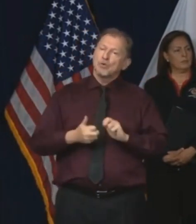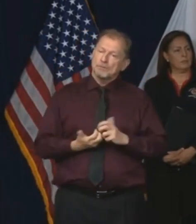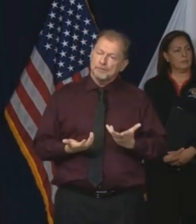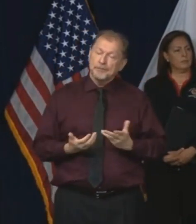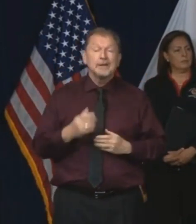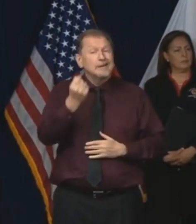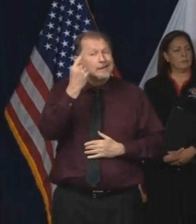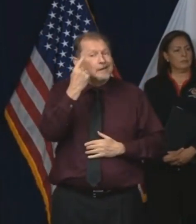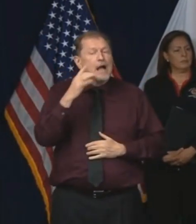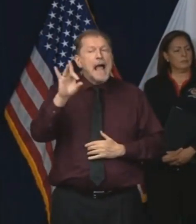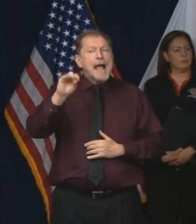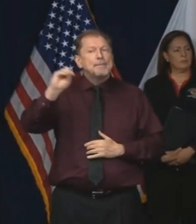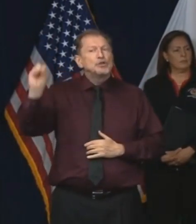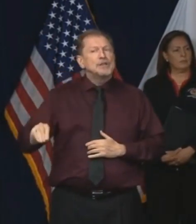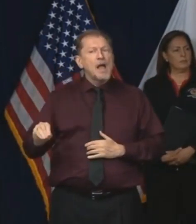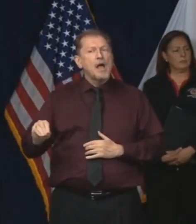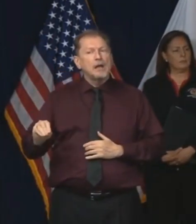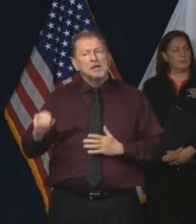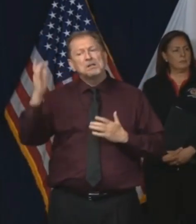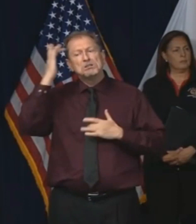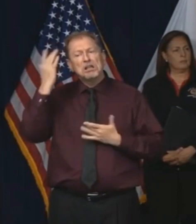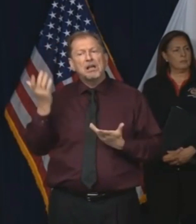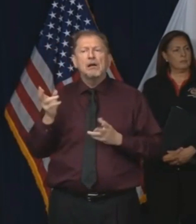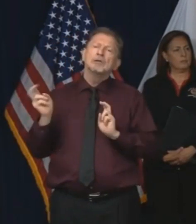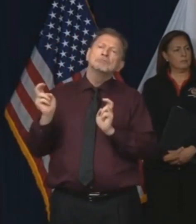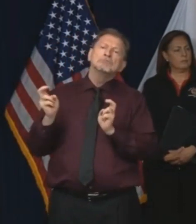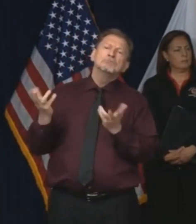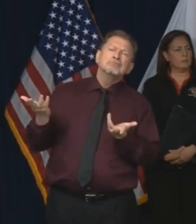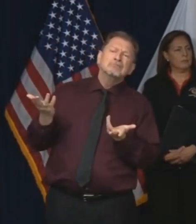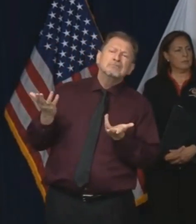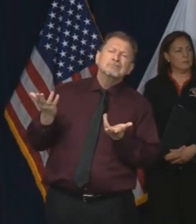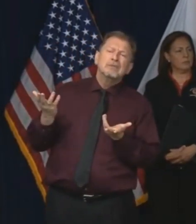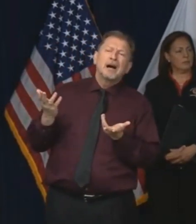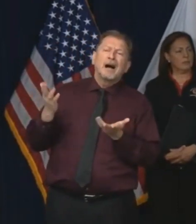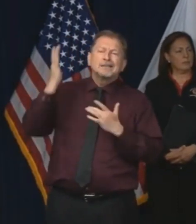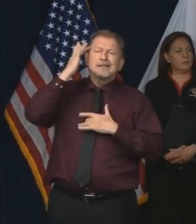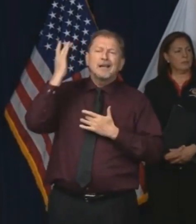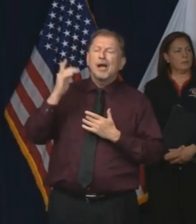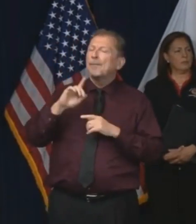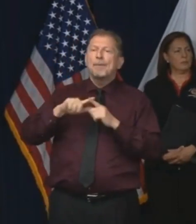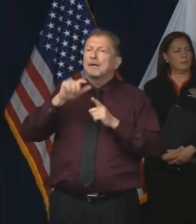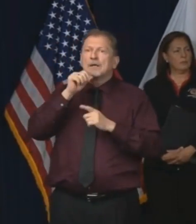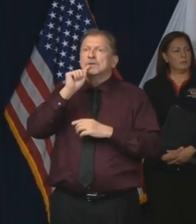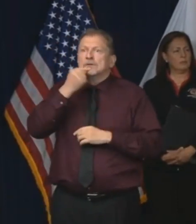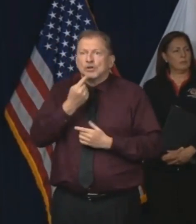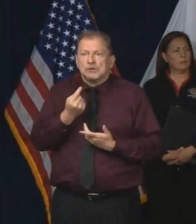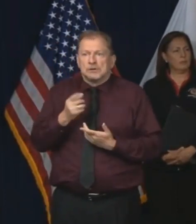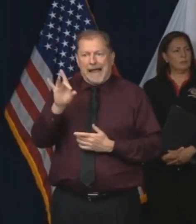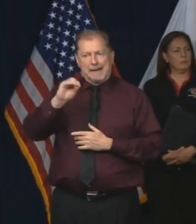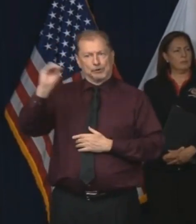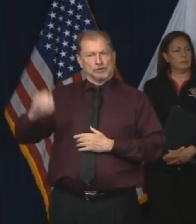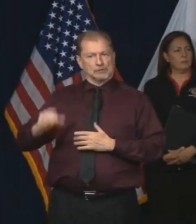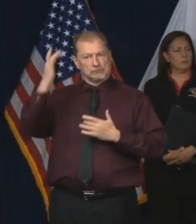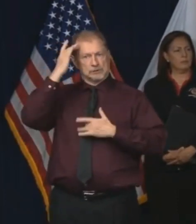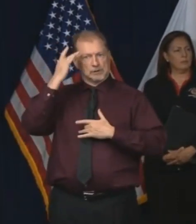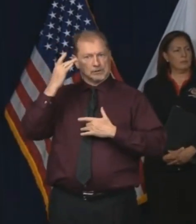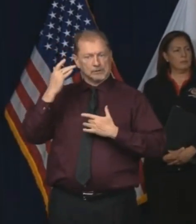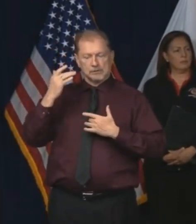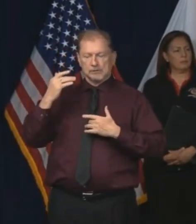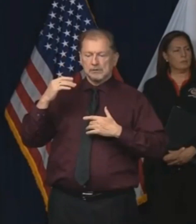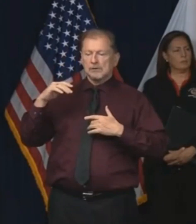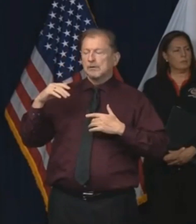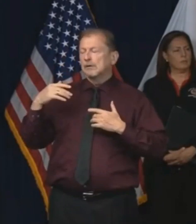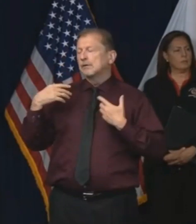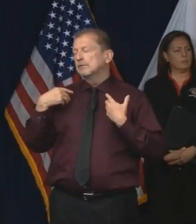symptoms, some range of, you very uncomfortable to maybe slightly lighter than that. But recover,